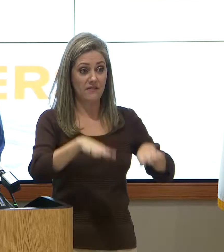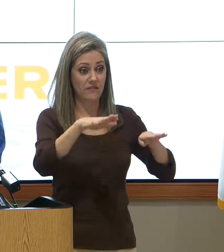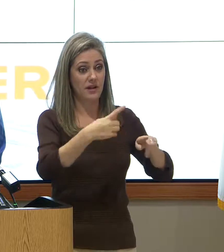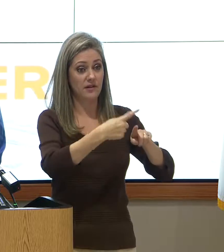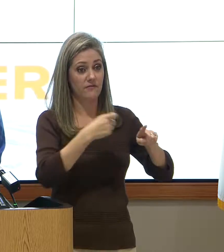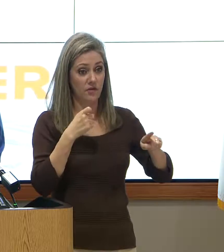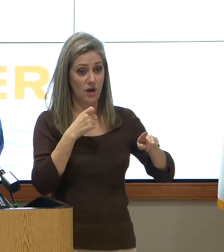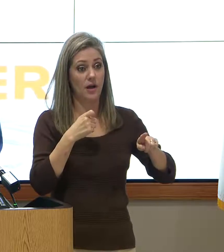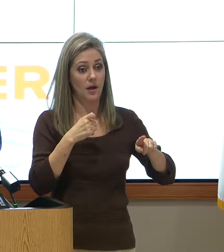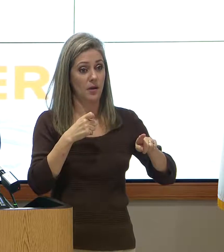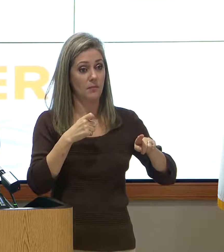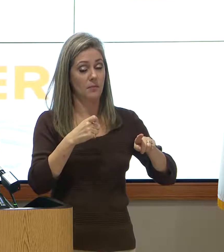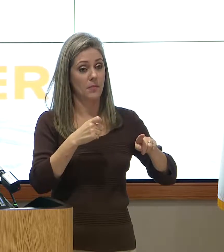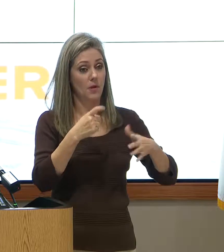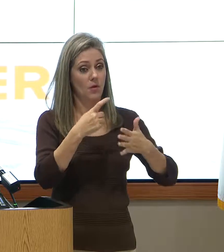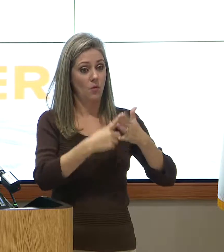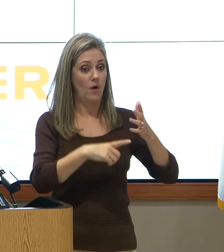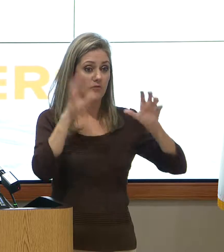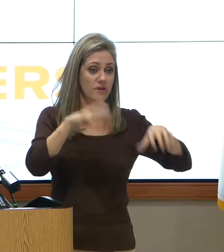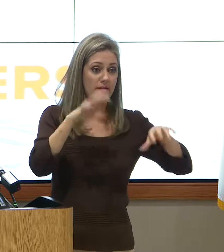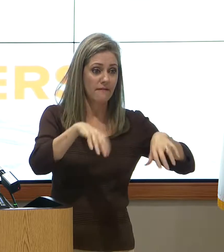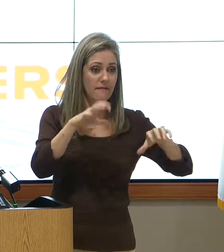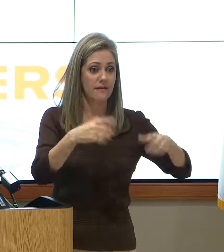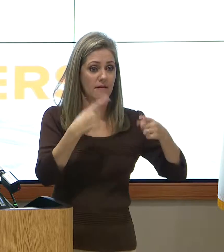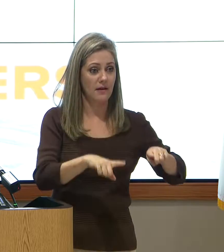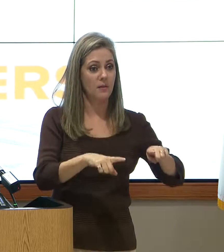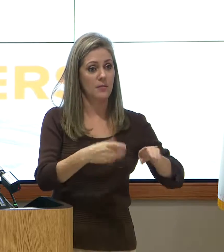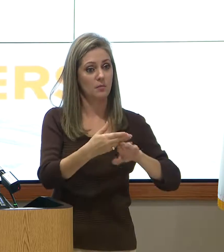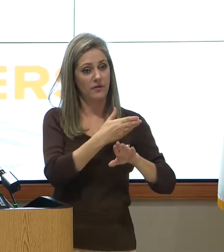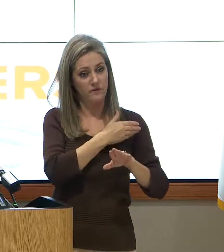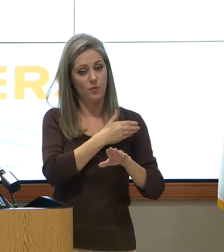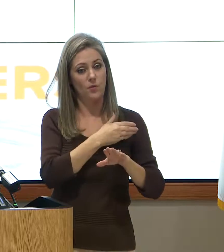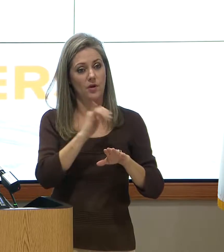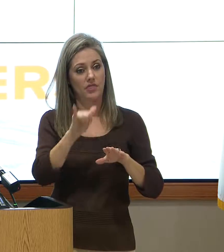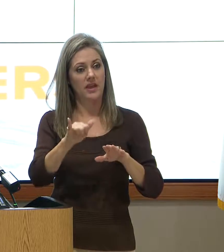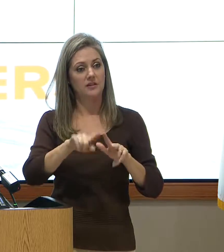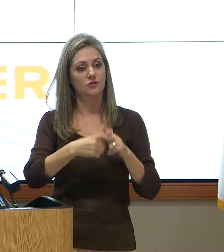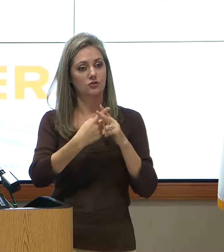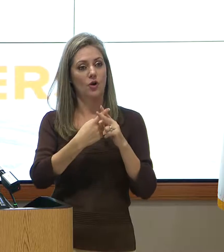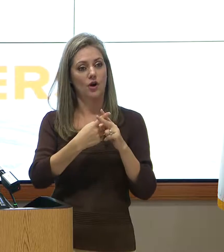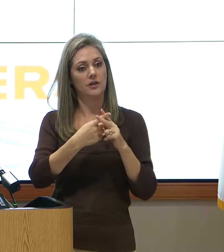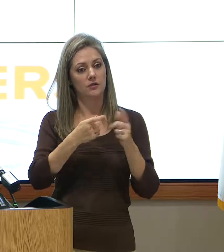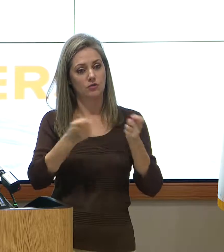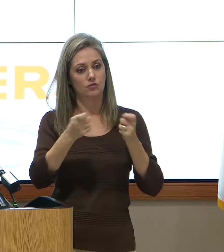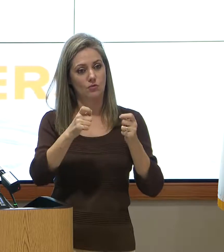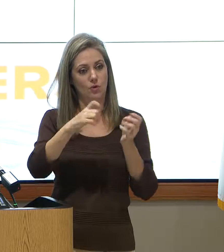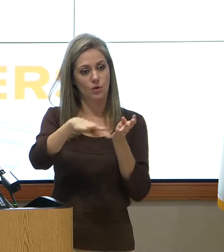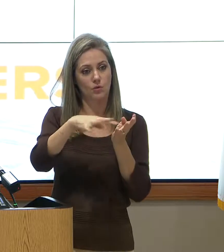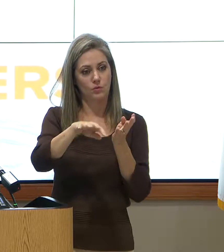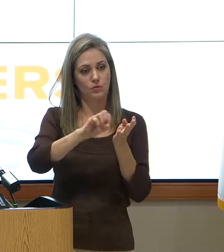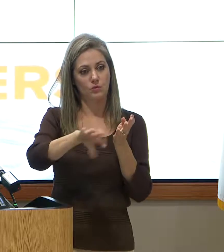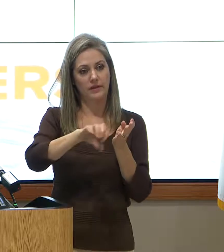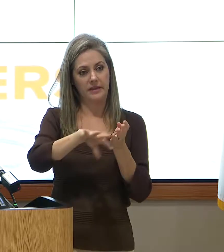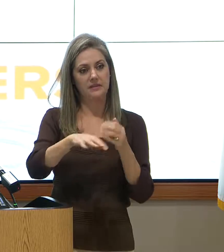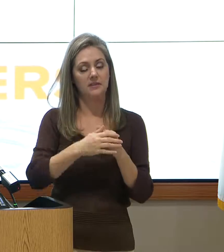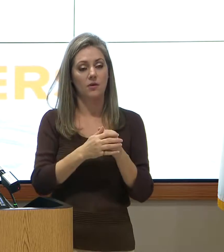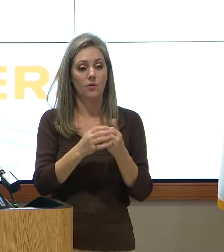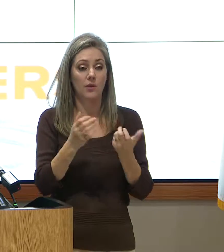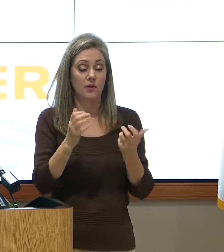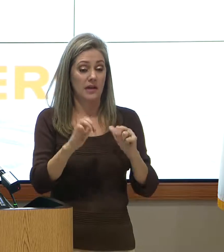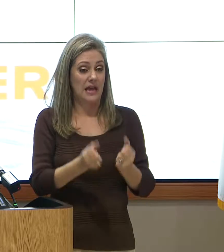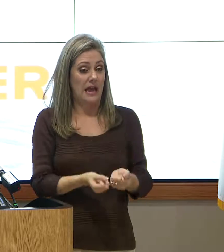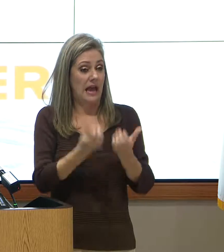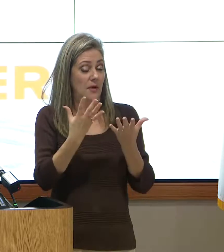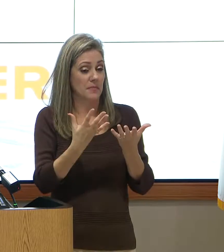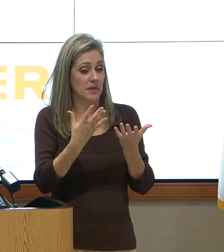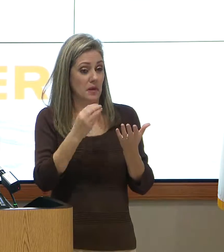Nature put in the Buffalo Bayou watershed before the Corps even started having to make their releases. So it's a tough distinction to say however many homes flooded just from